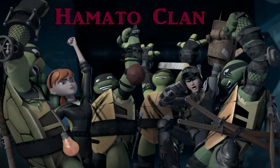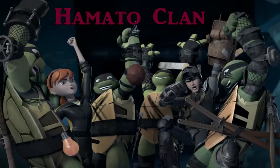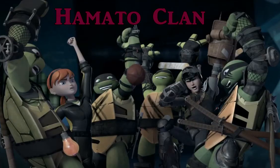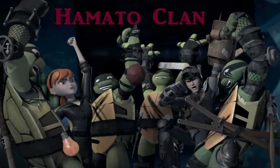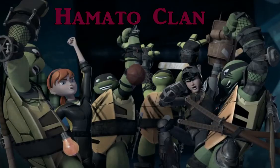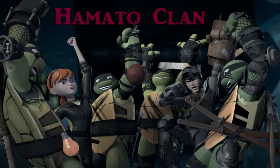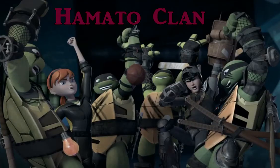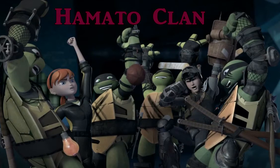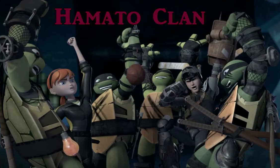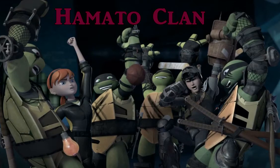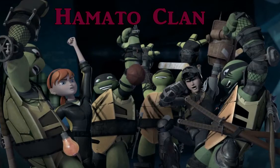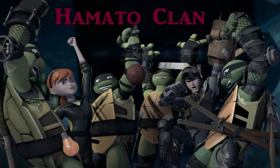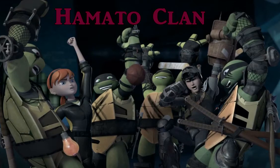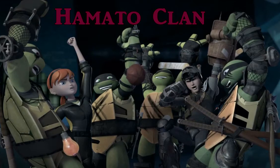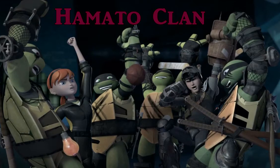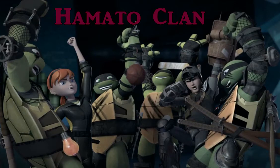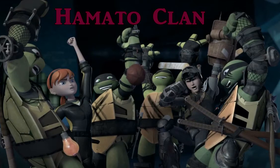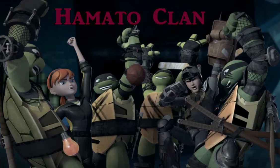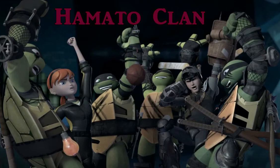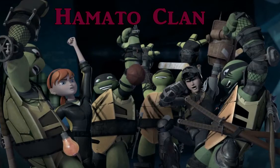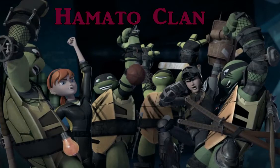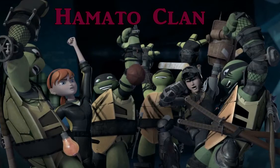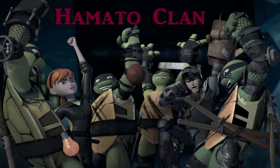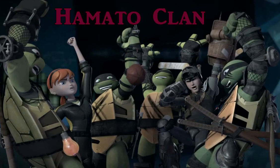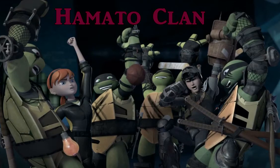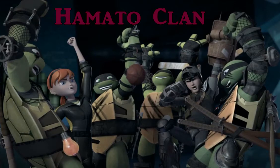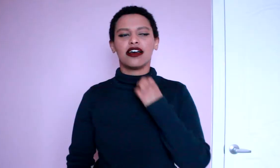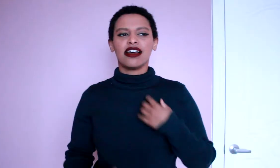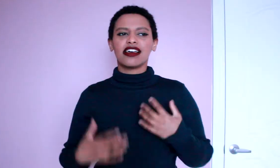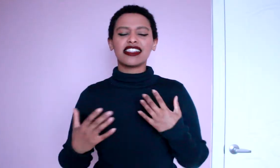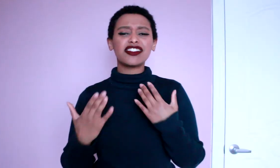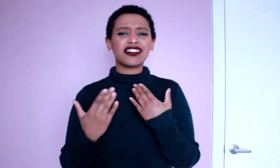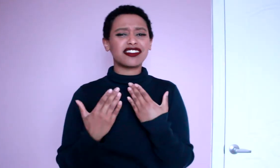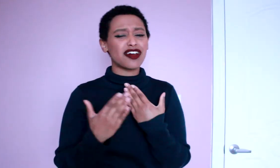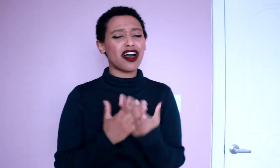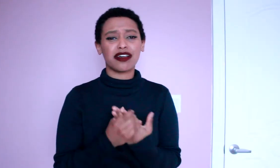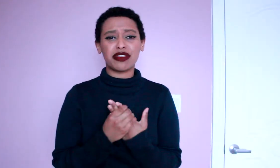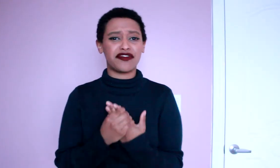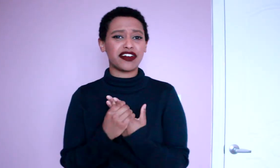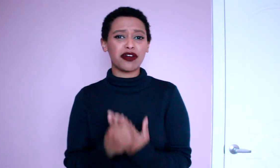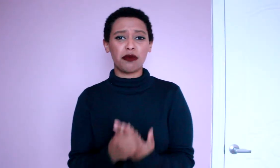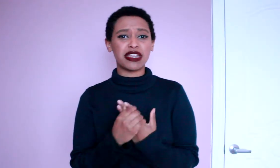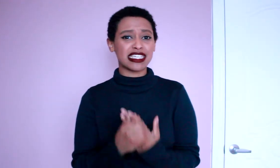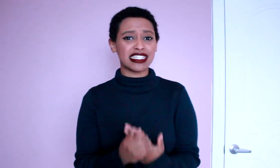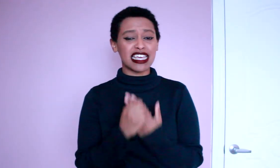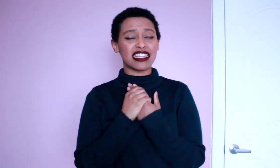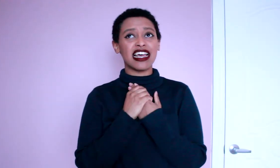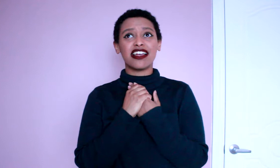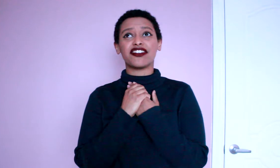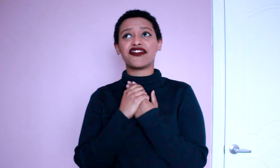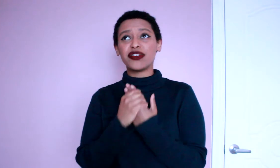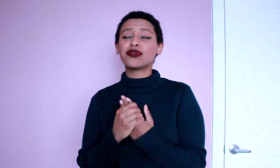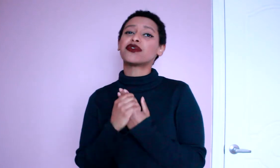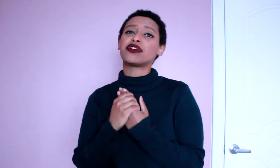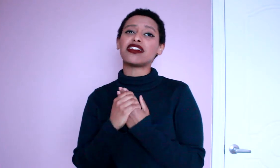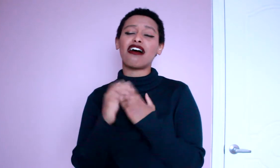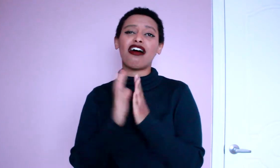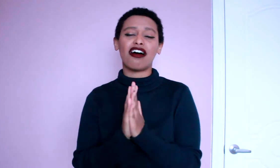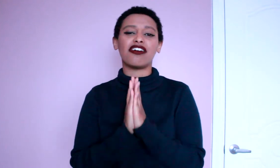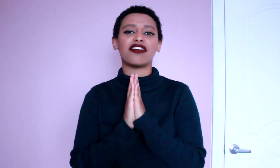we'll be ready because we're awesome. Let's talk about the very opening scene the funeral of